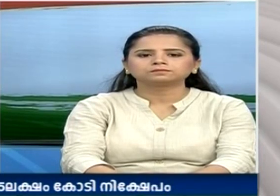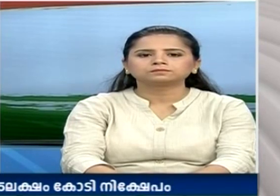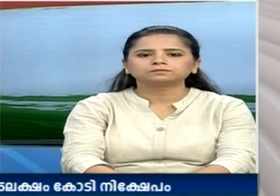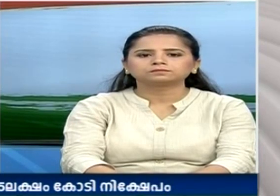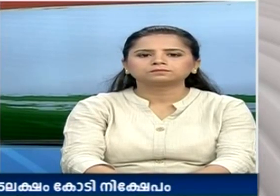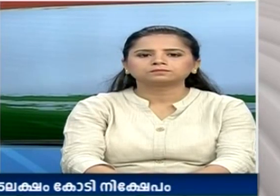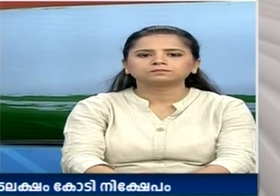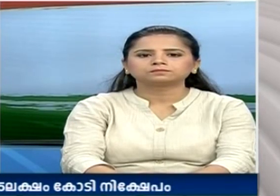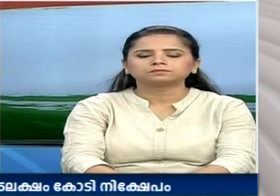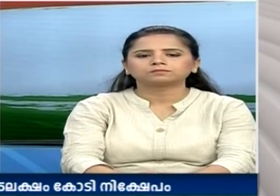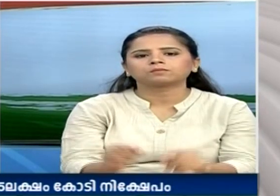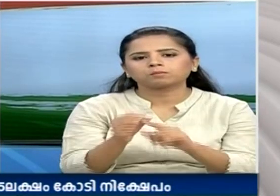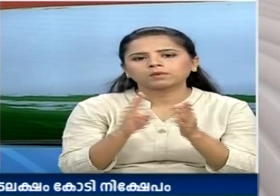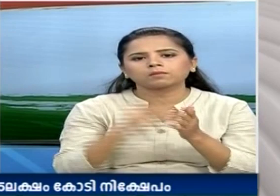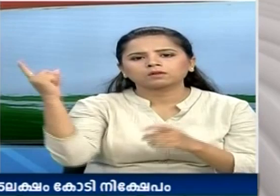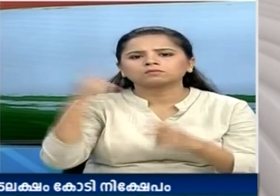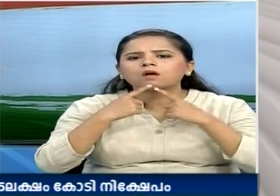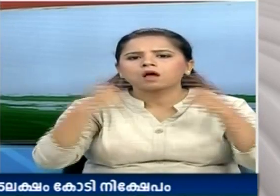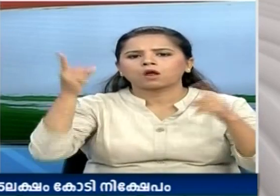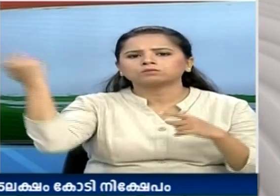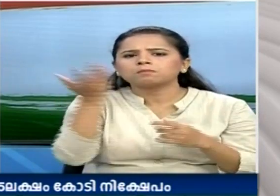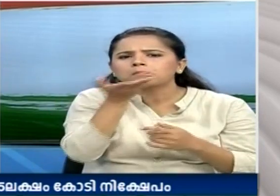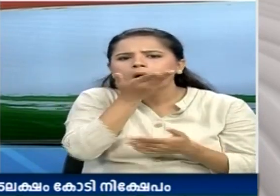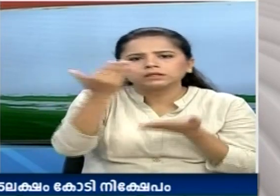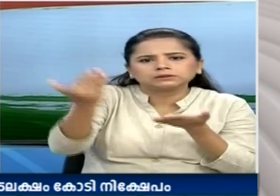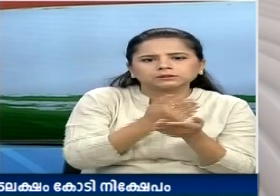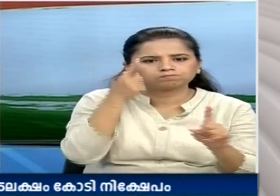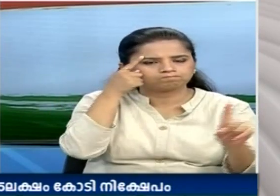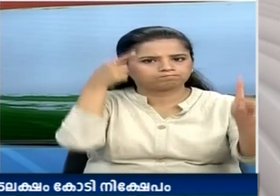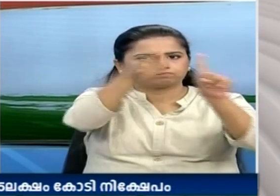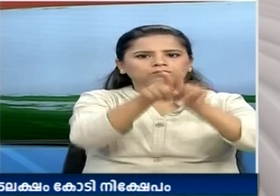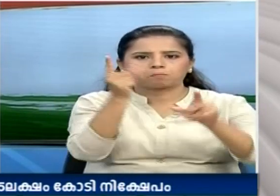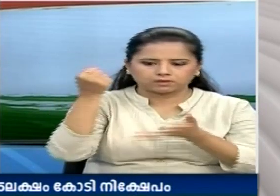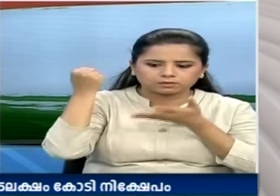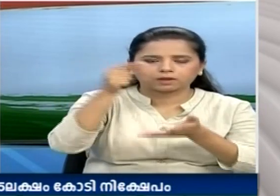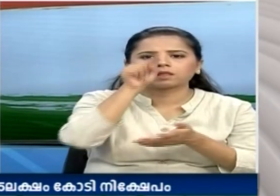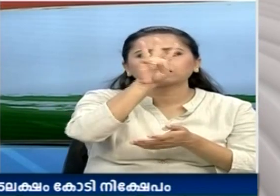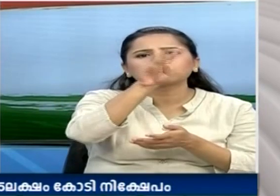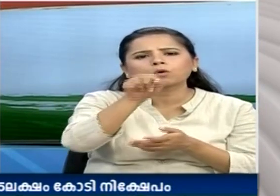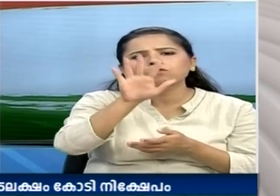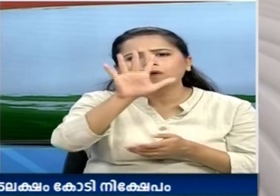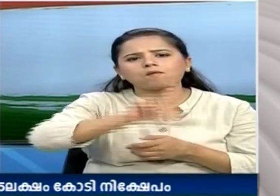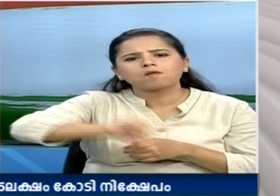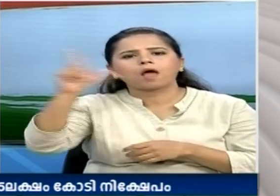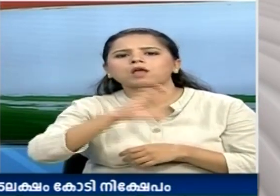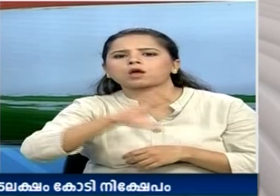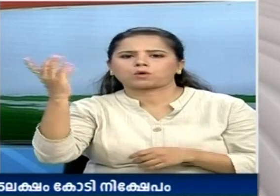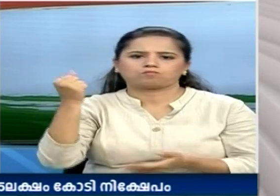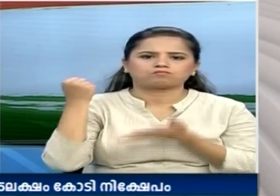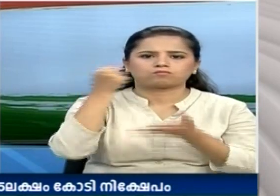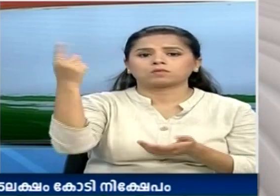Prime Minister Modi announces Jal Jeevan Mission with an allocation of 3.5 lakh crore rupees. He says it is unfortunate that so many